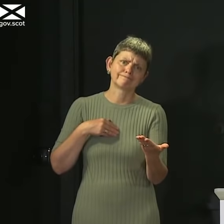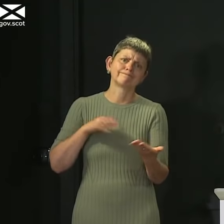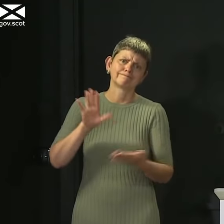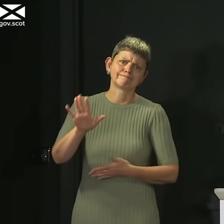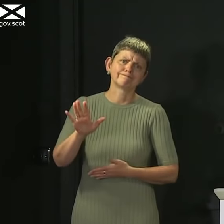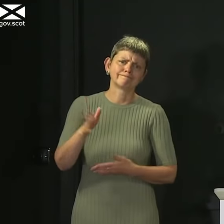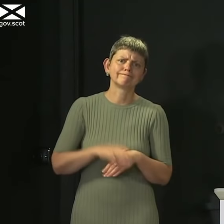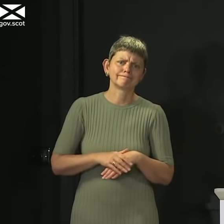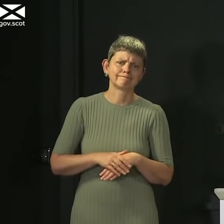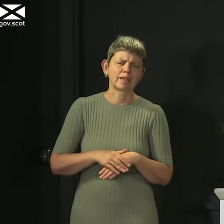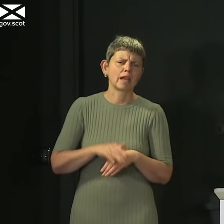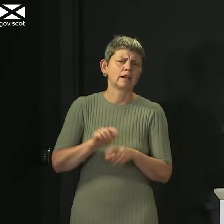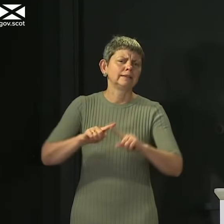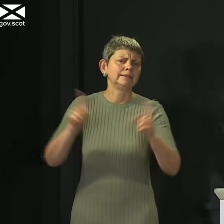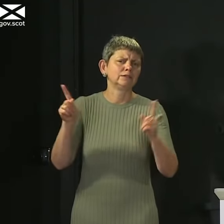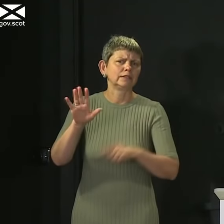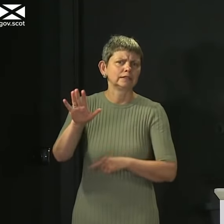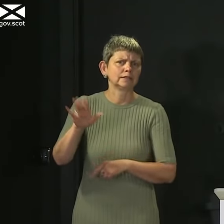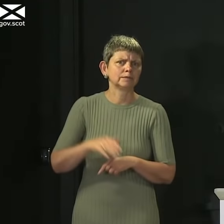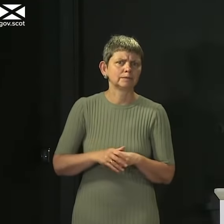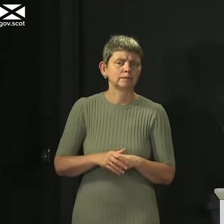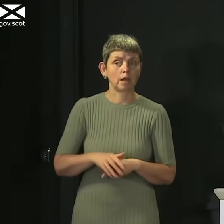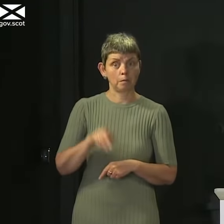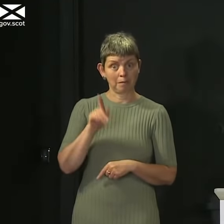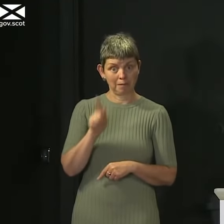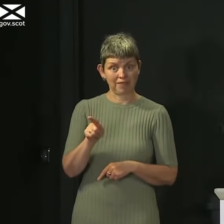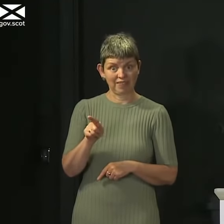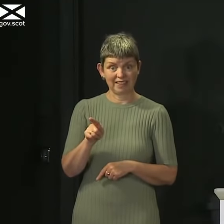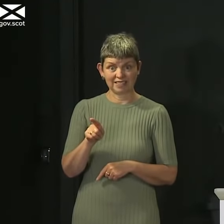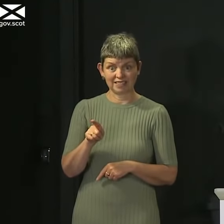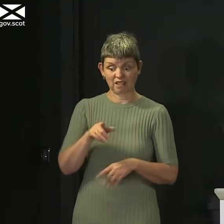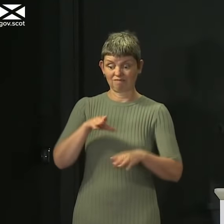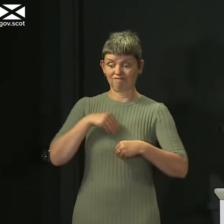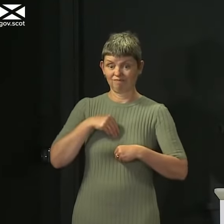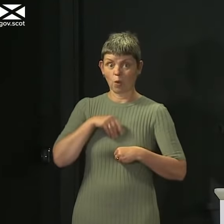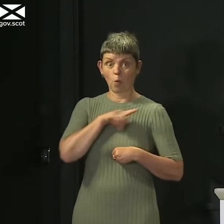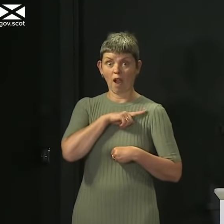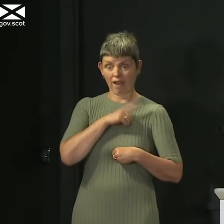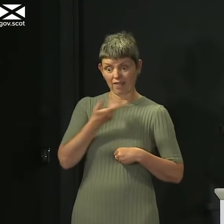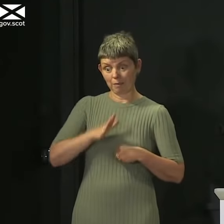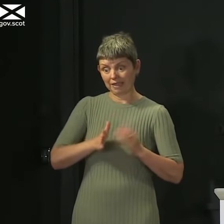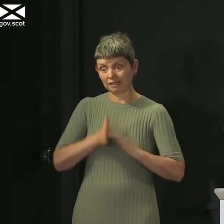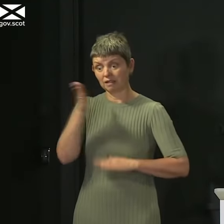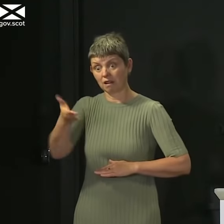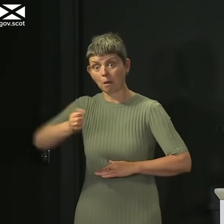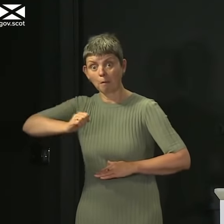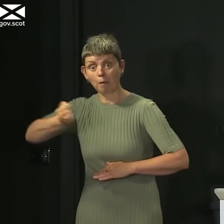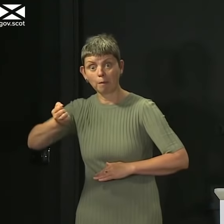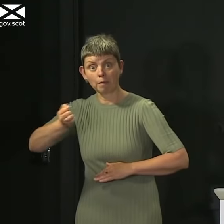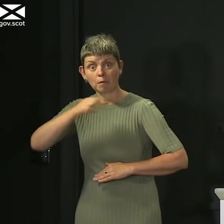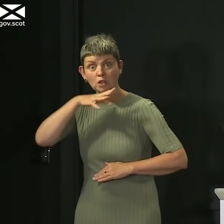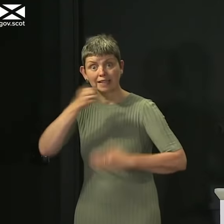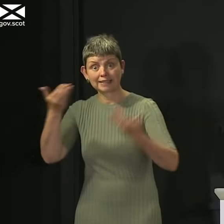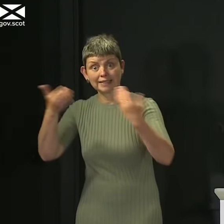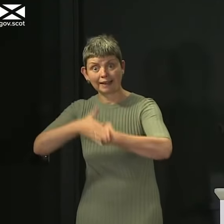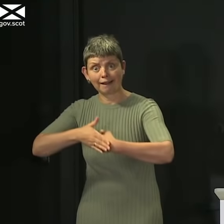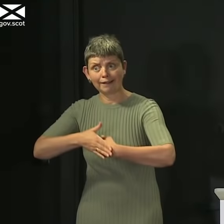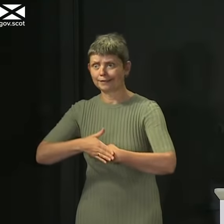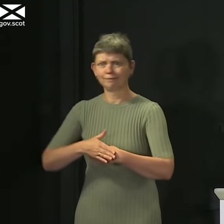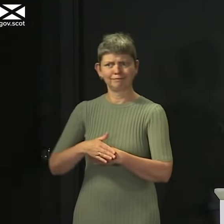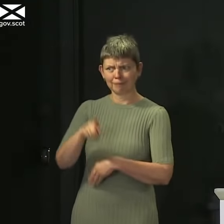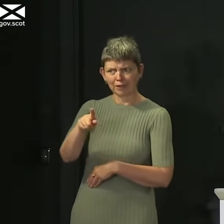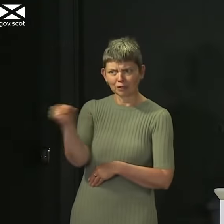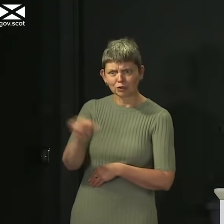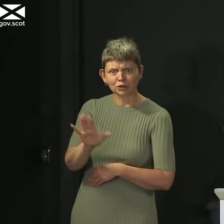But this has been because players went to a pub in Aberdeen on Saturday night. And that's not acceptable.